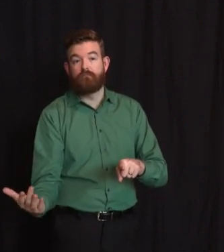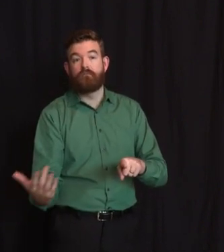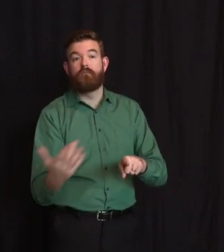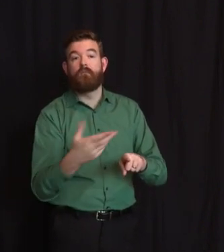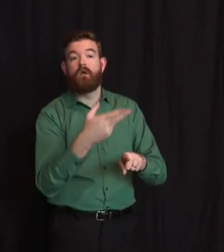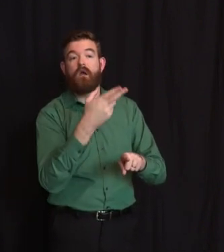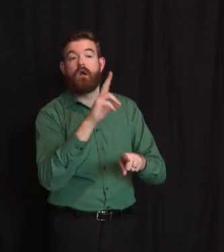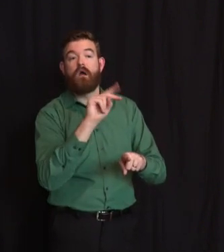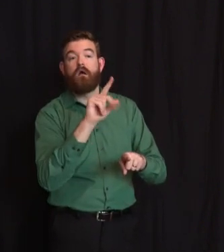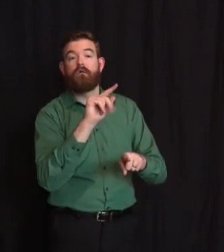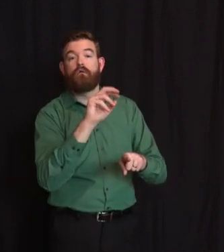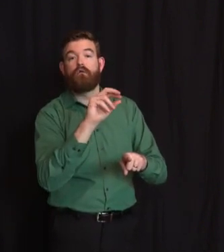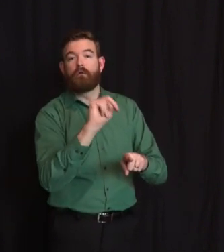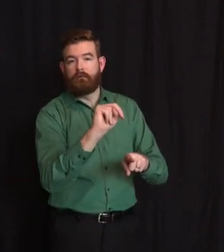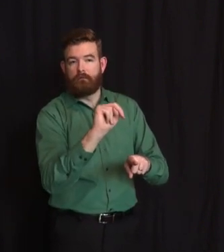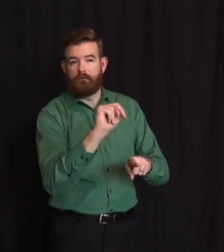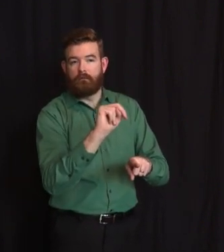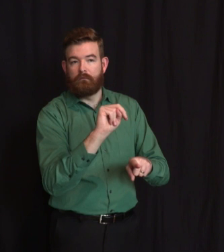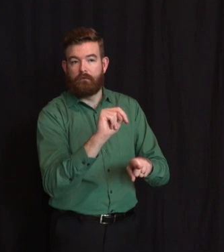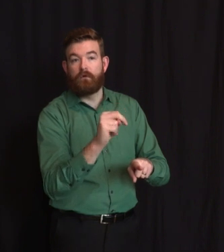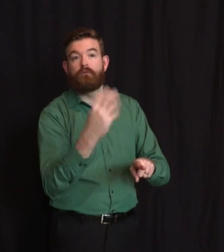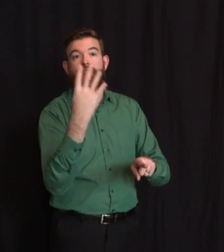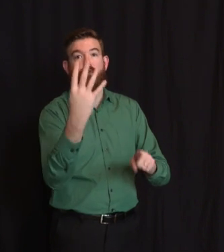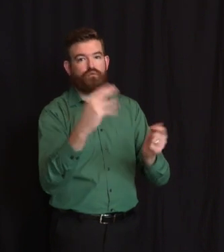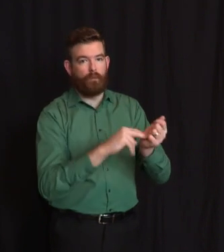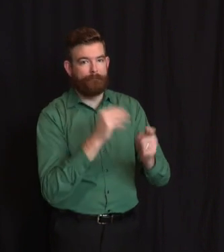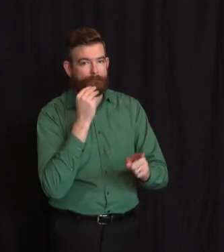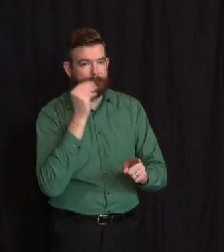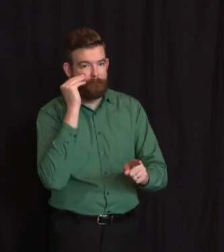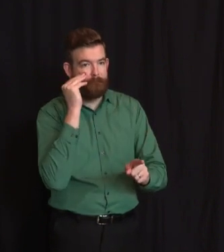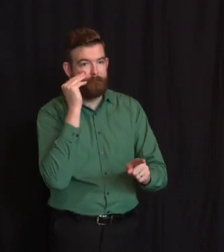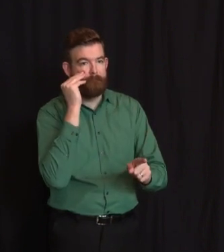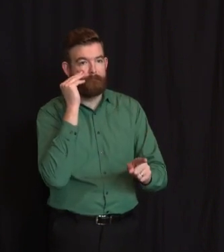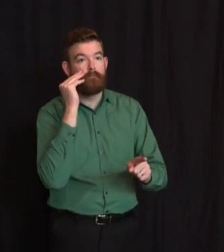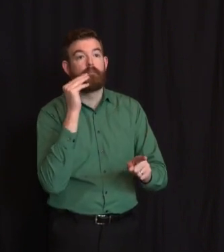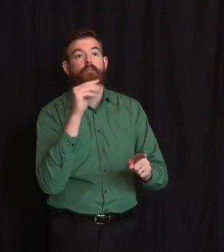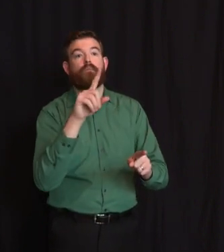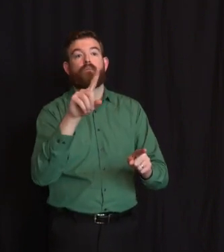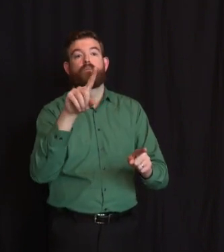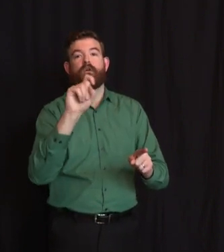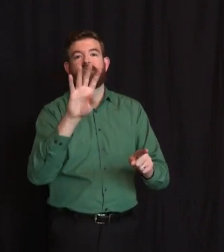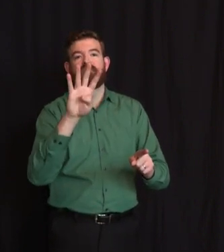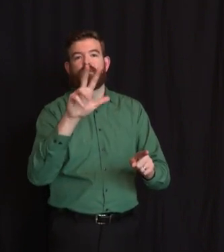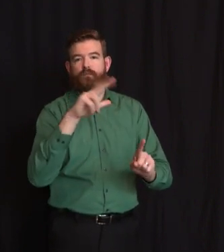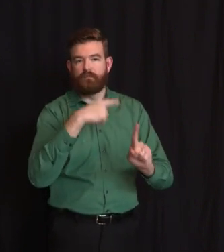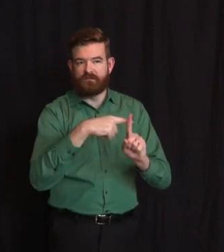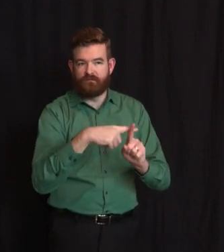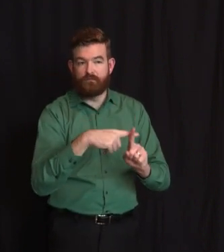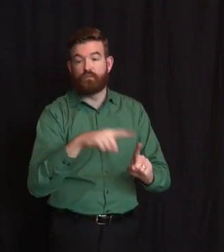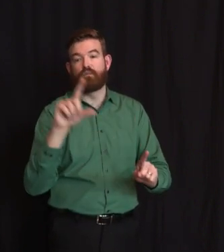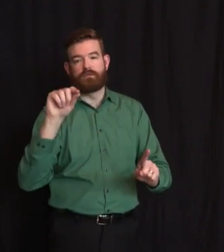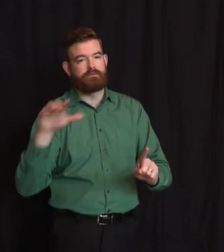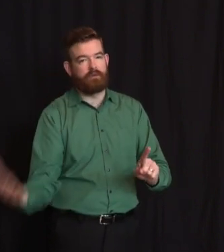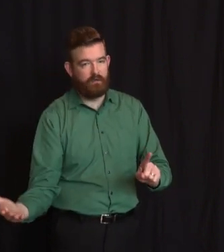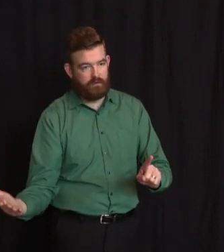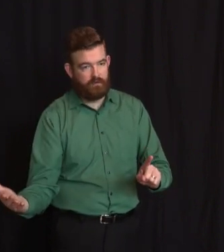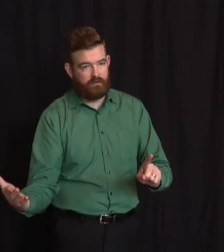are reporting 143 cases and 20 deaths. Mercer County, 19 facilities